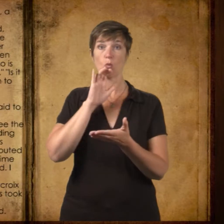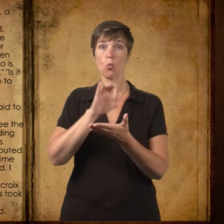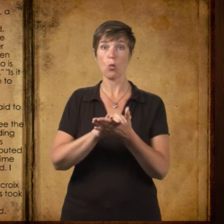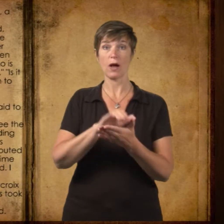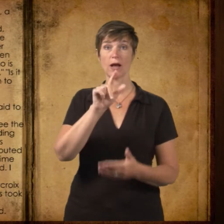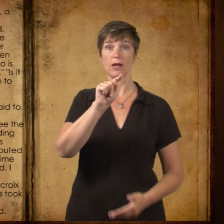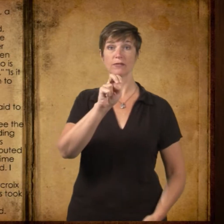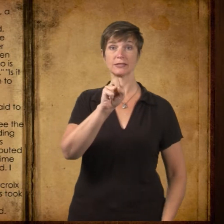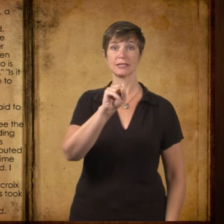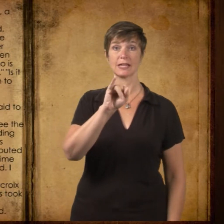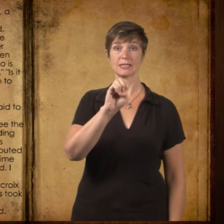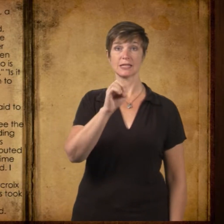Mr. Summers,